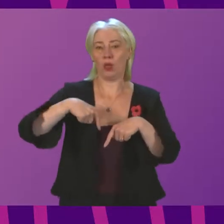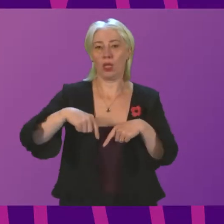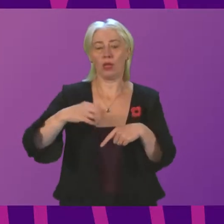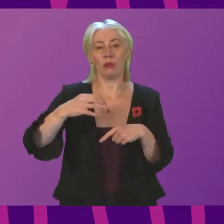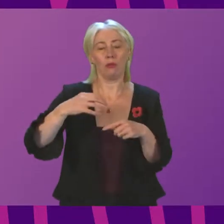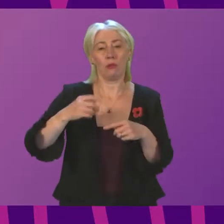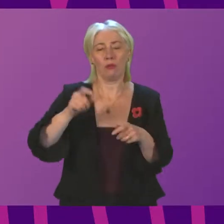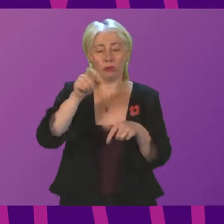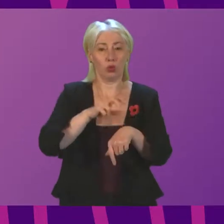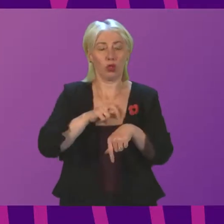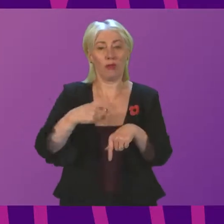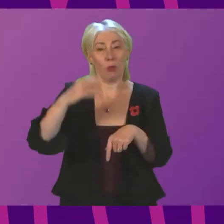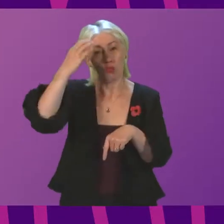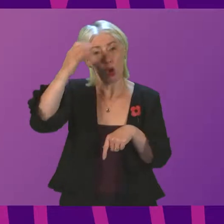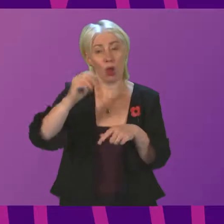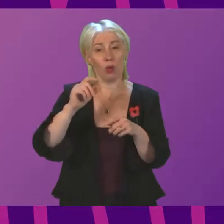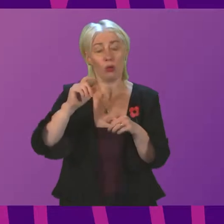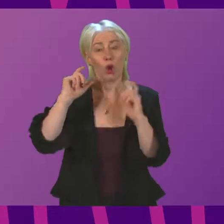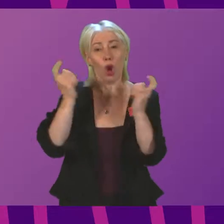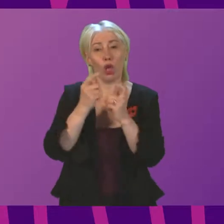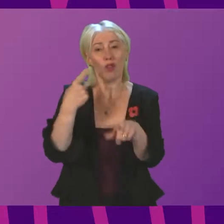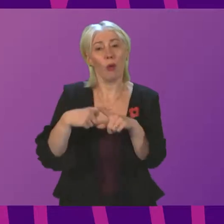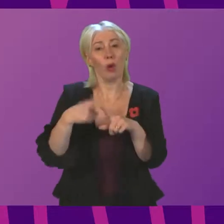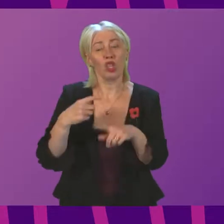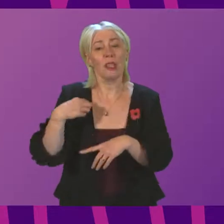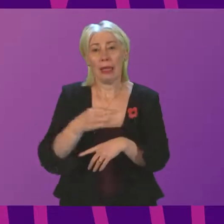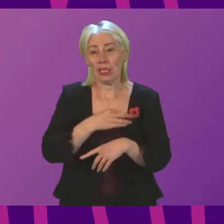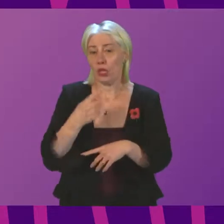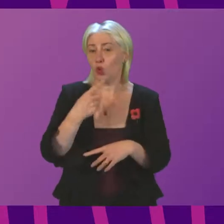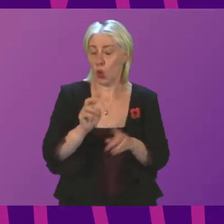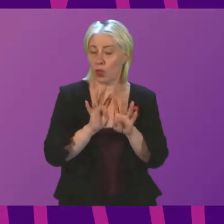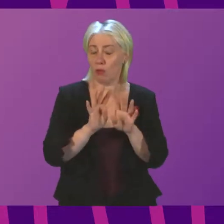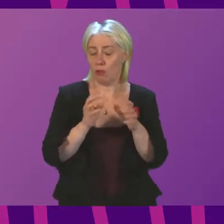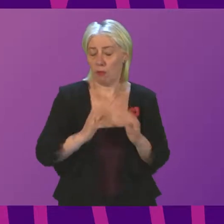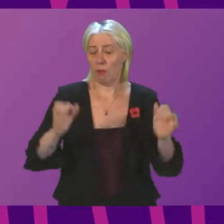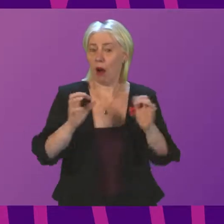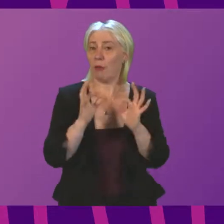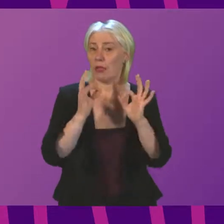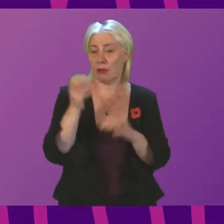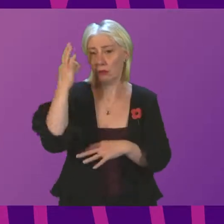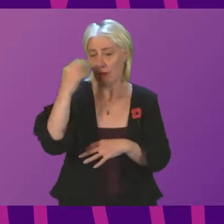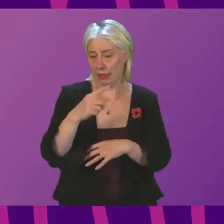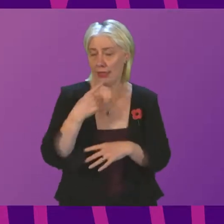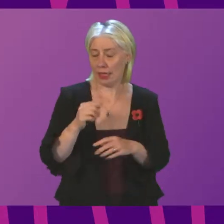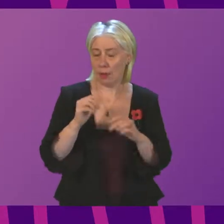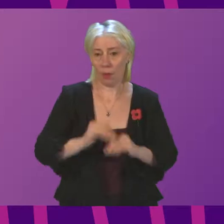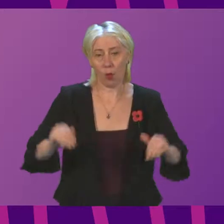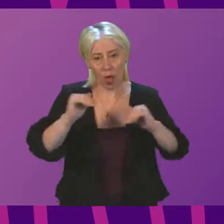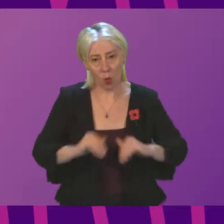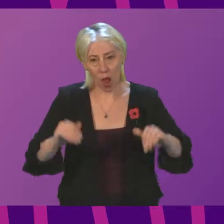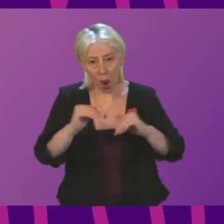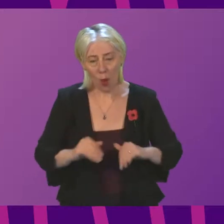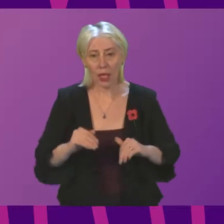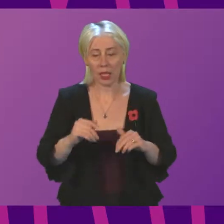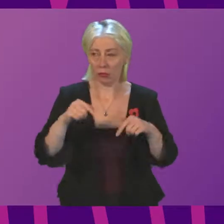of Emergency Medicine told a Scottish Parliament committee that excessive waiting times are resulting in avoidable